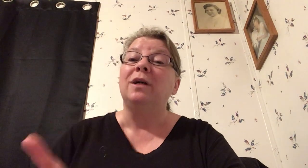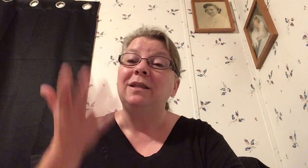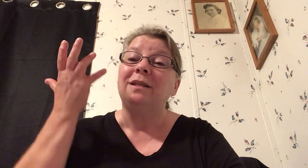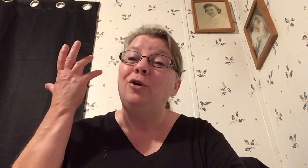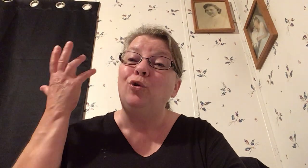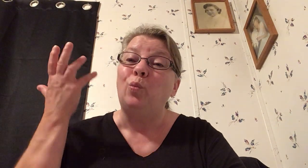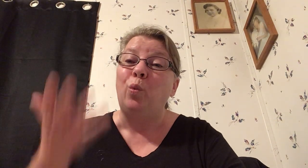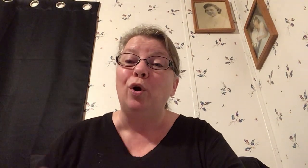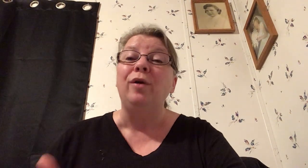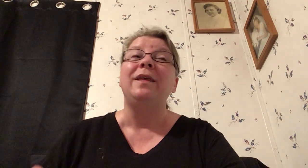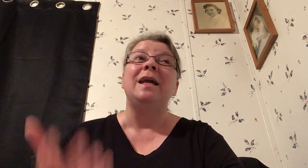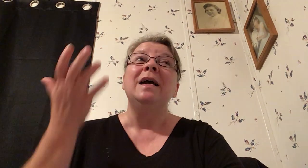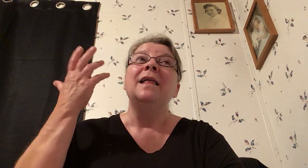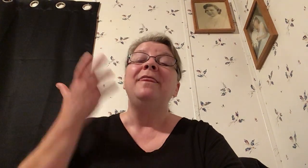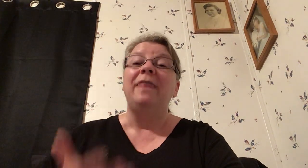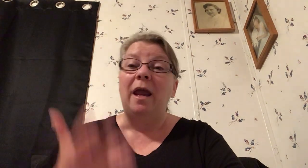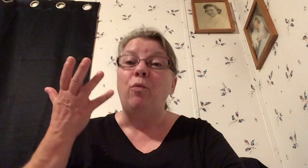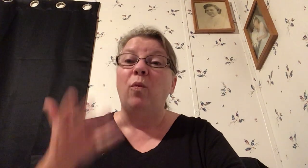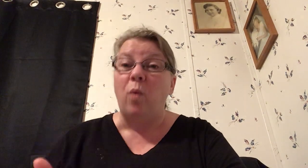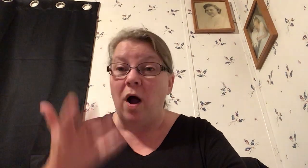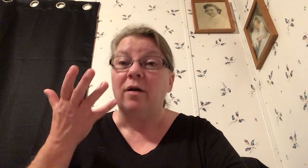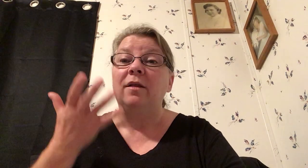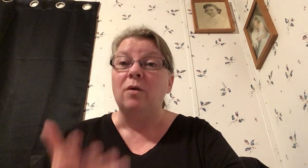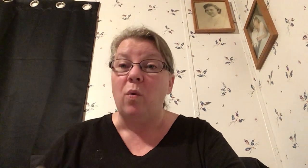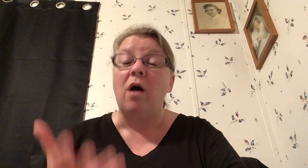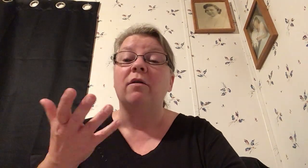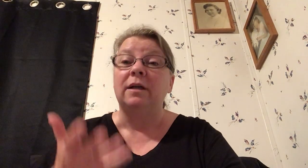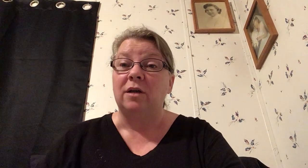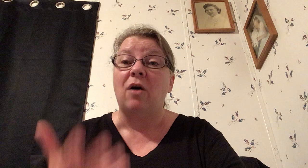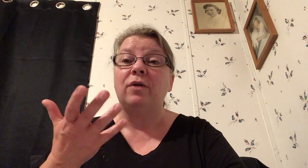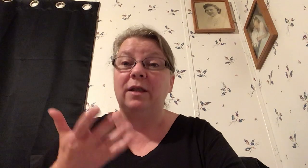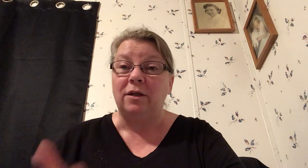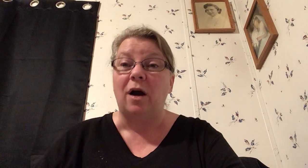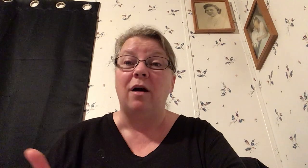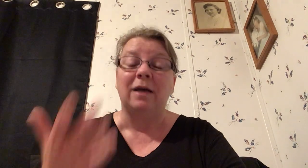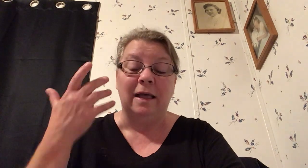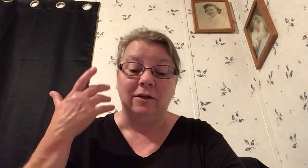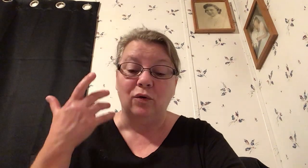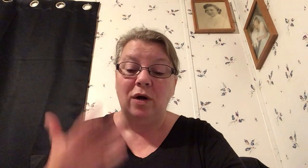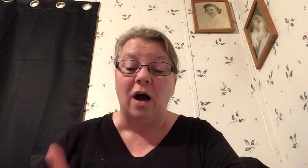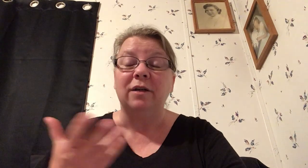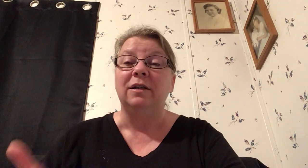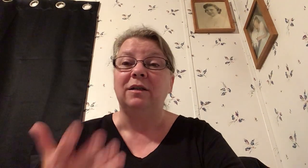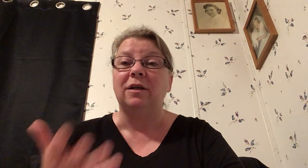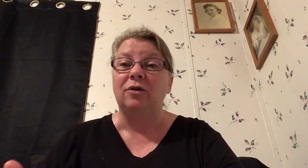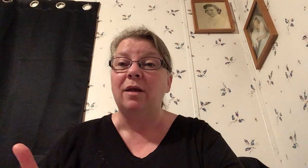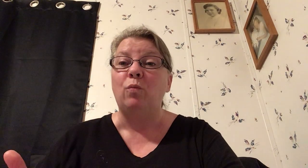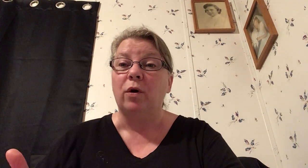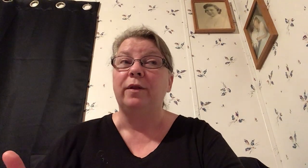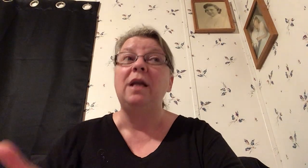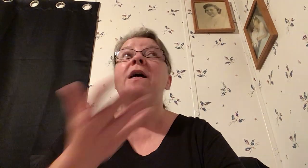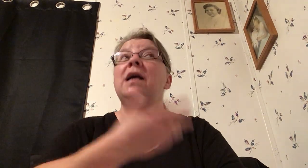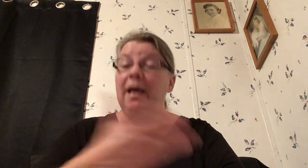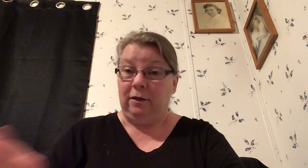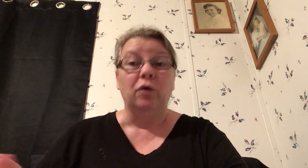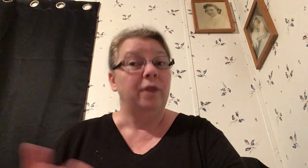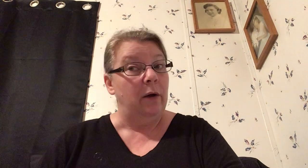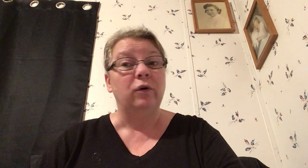considered worthy they were walking the walk and talking the talk and so God considered them worthy and so they were